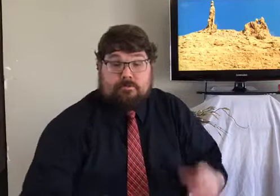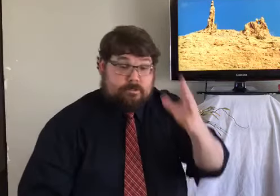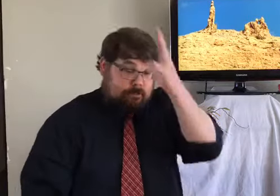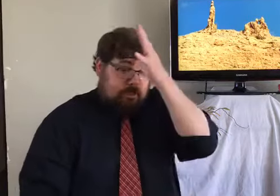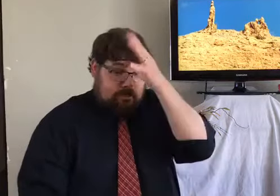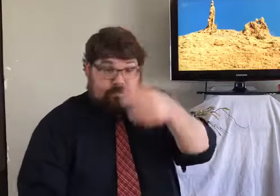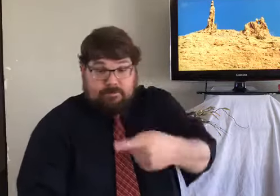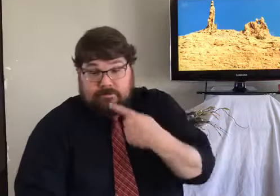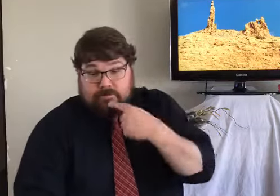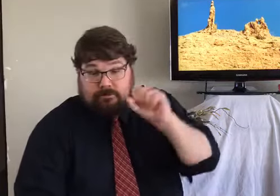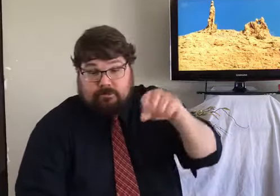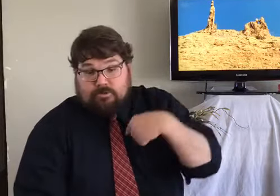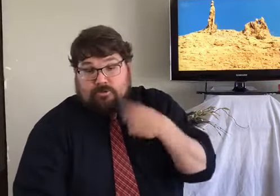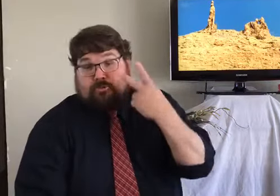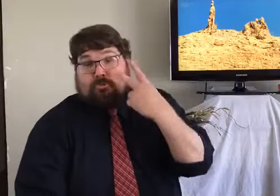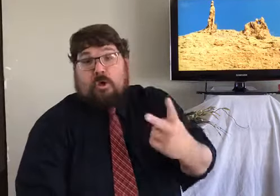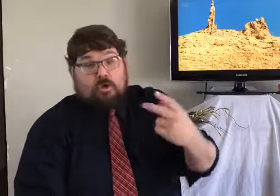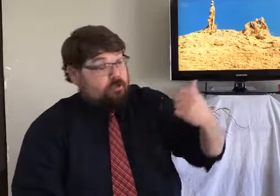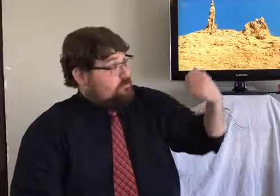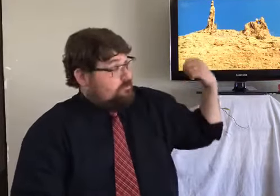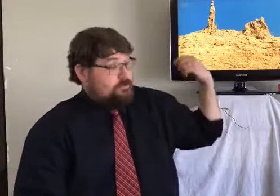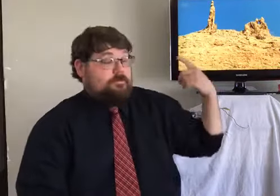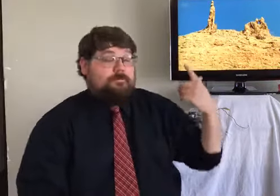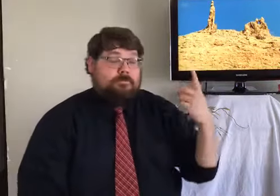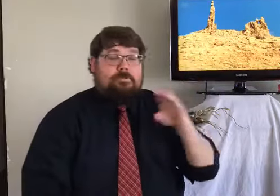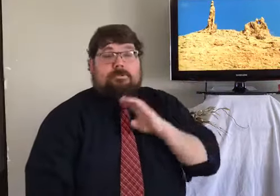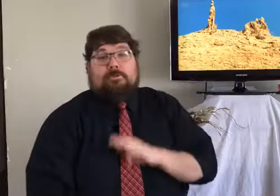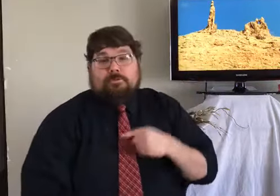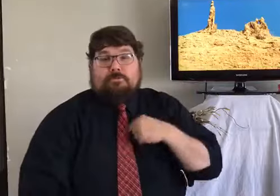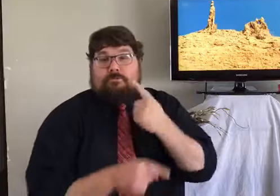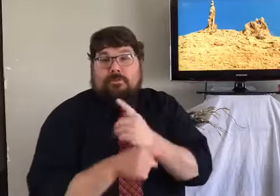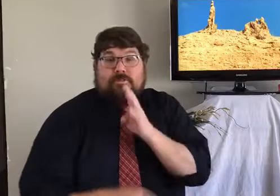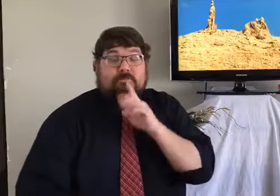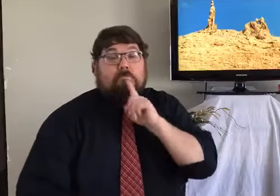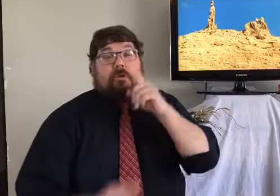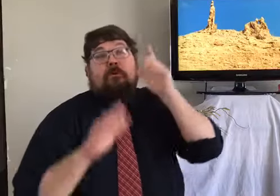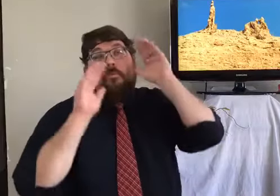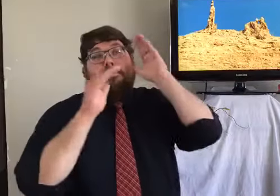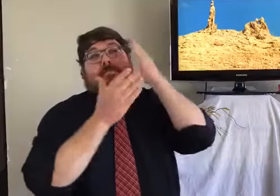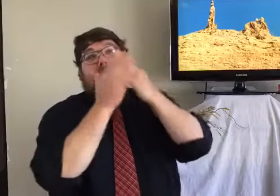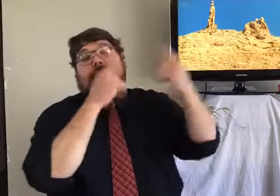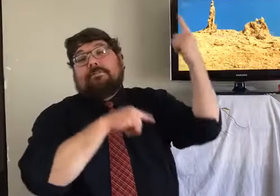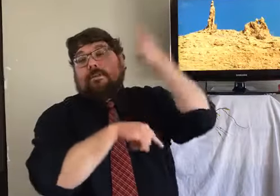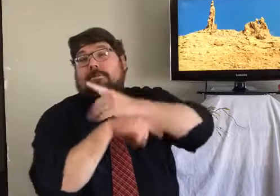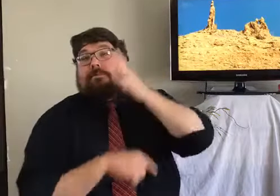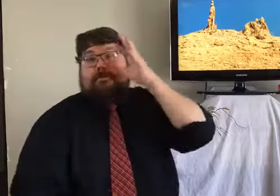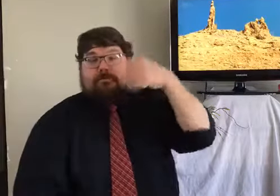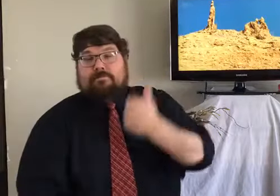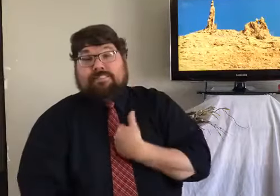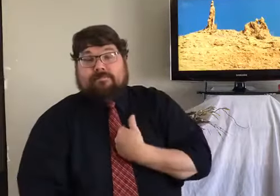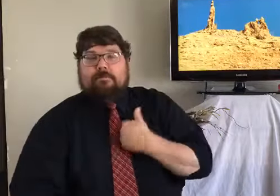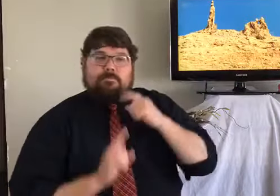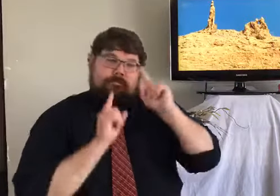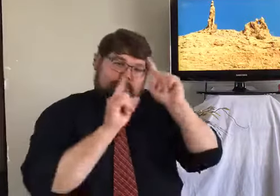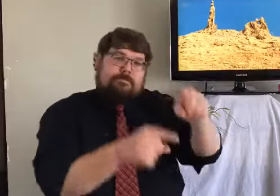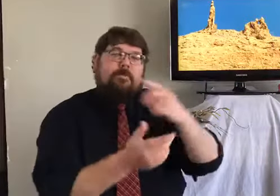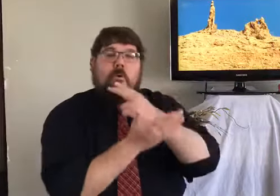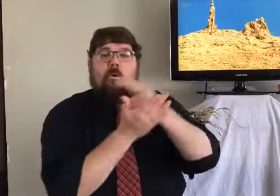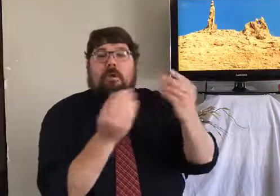good for being walked on. And my dad commented and said, yes, I did see that. Okay, good. I said the right thing. I hope